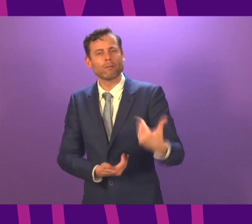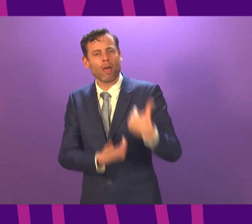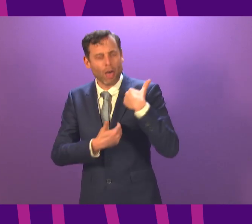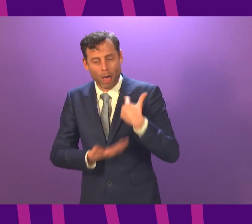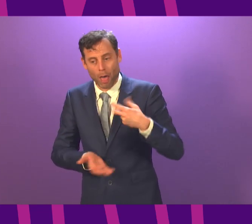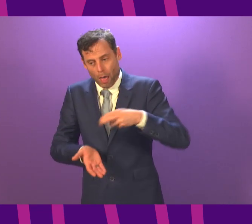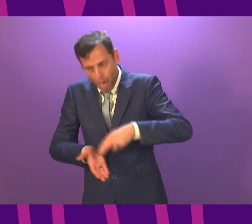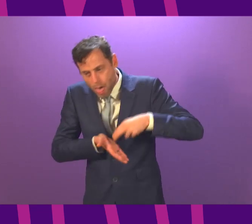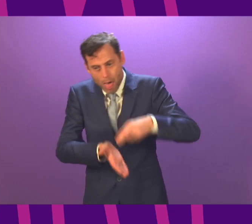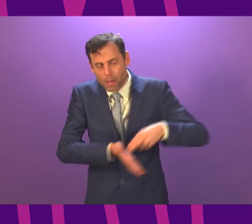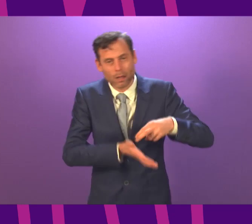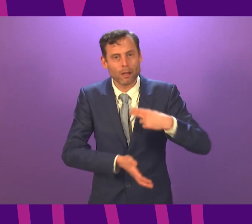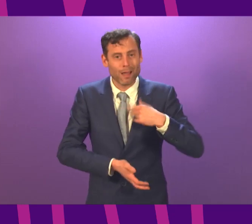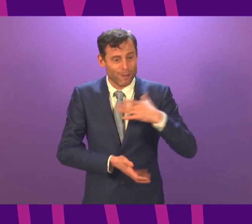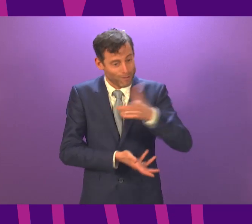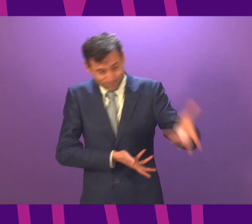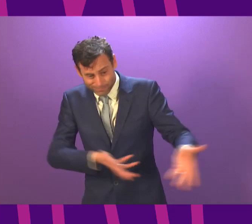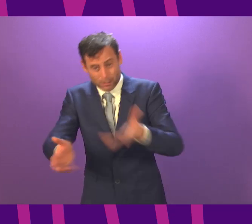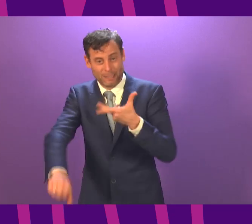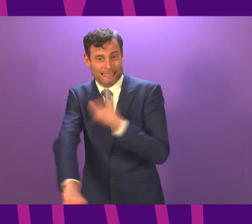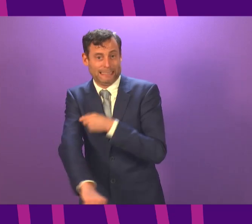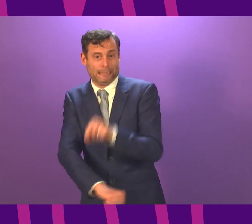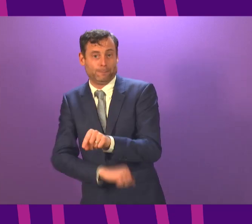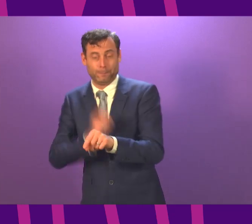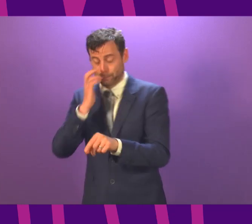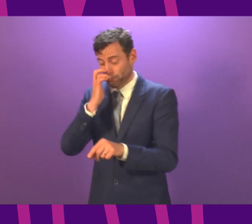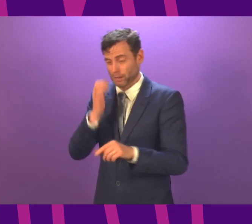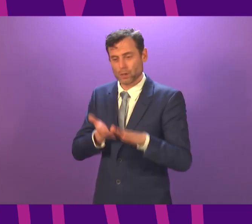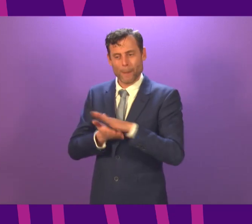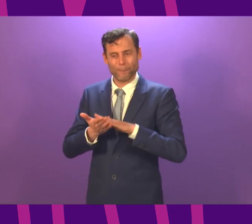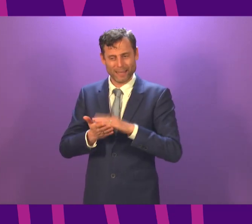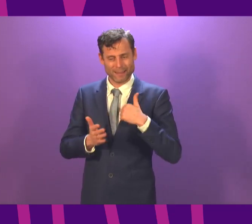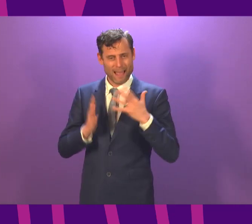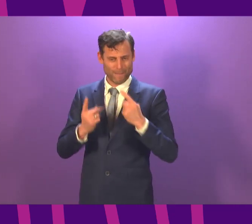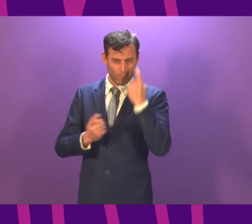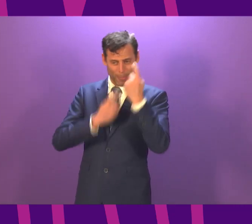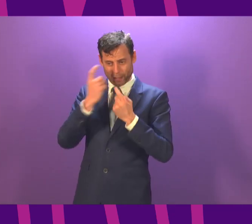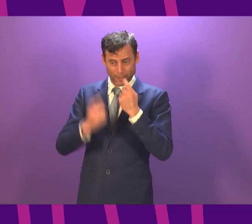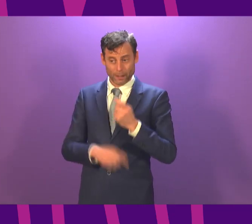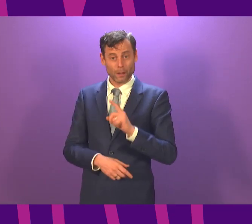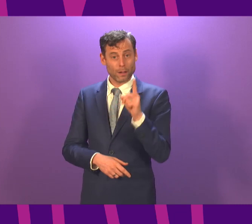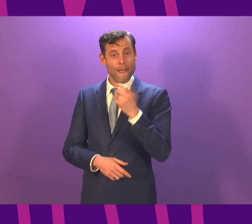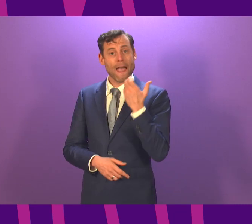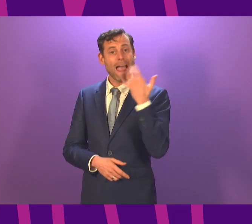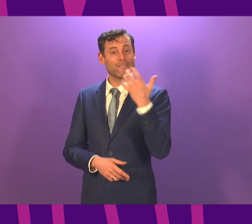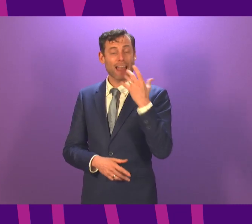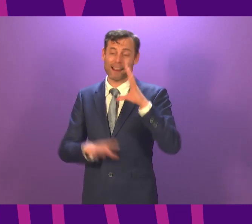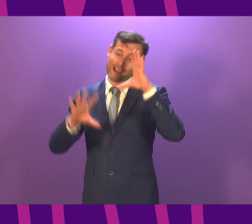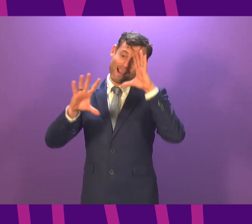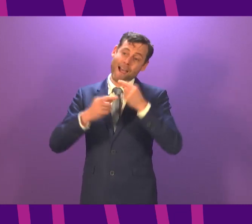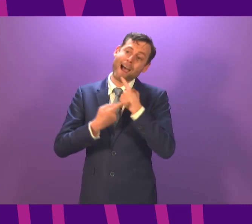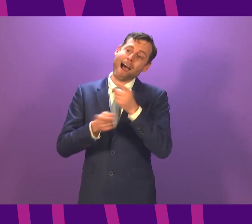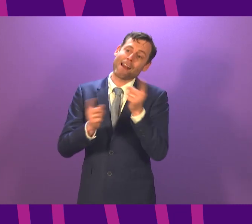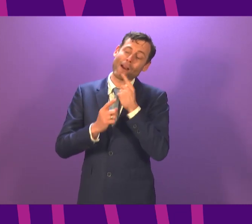reasonably help us do this as quickly as possible and therefore we have to make judgements. Does daily publication of figures, does